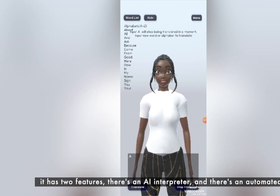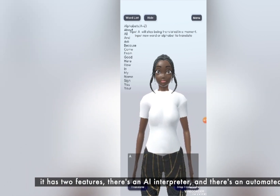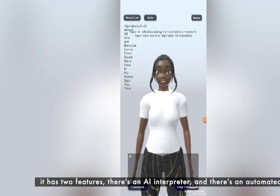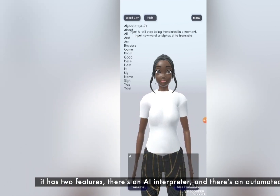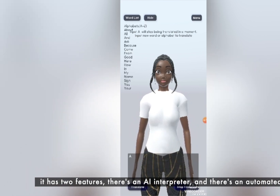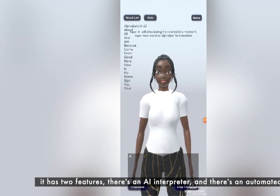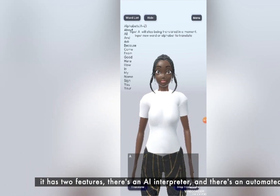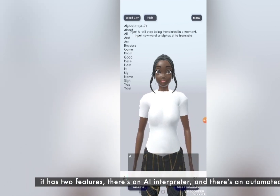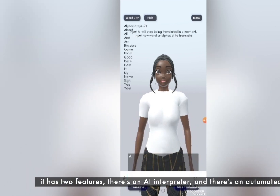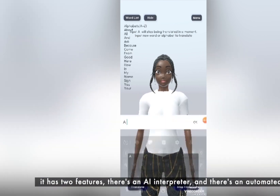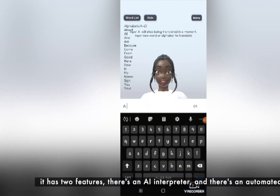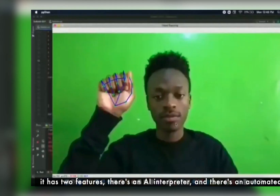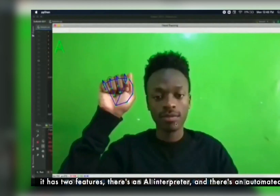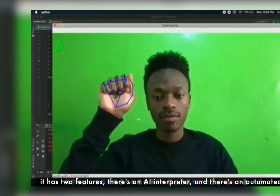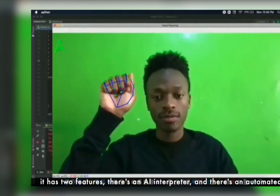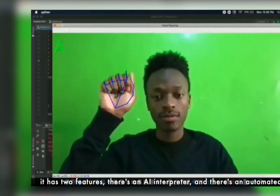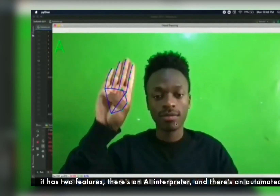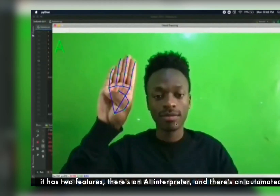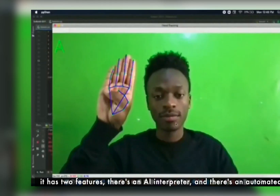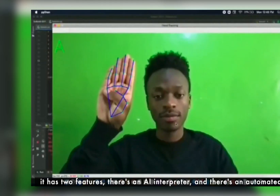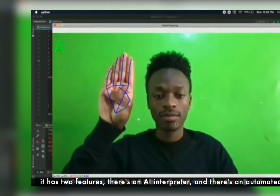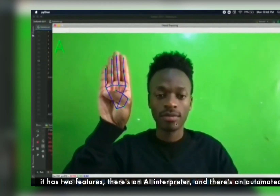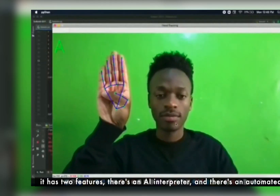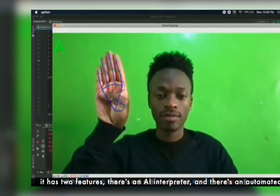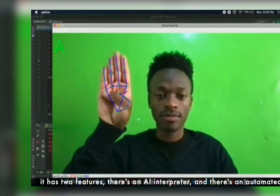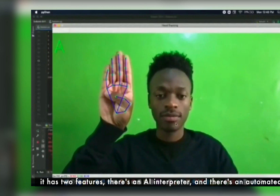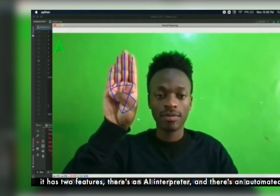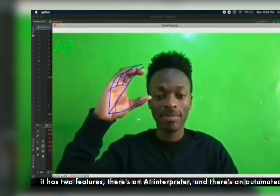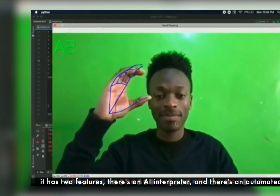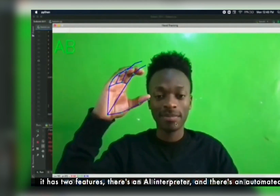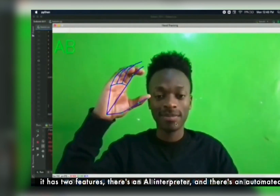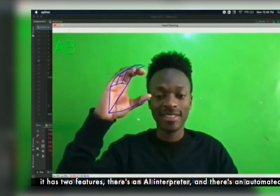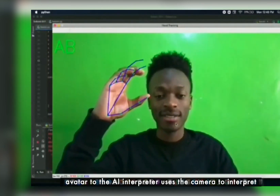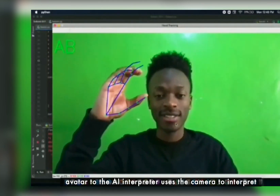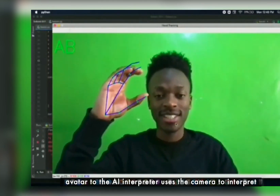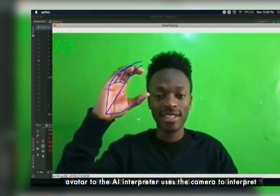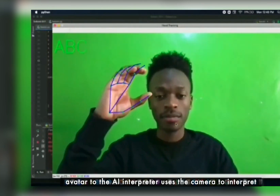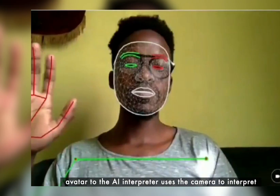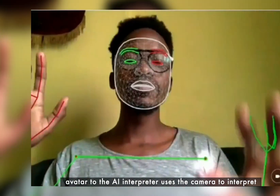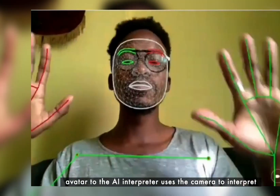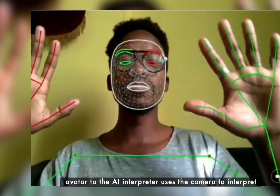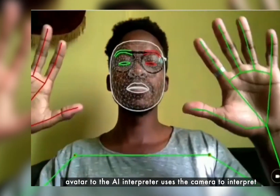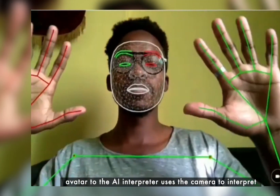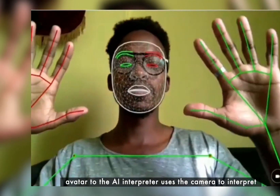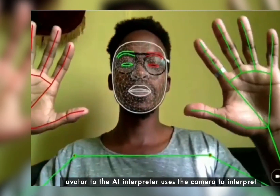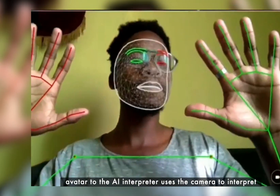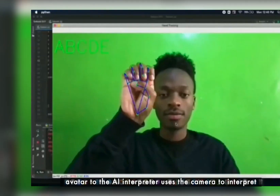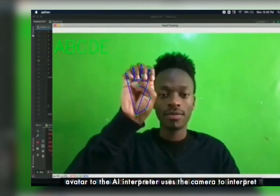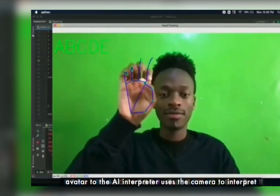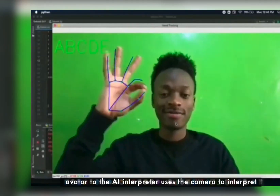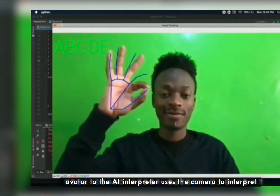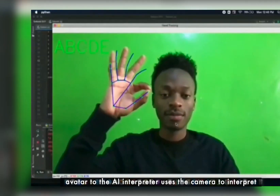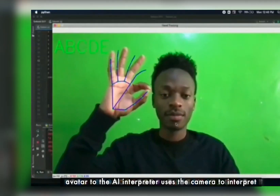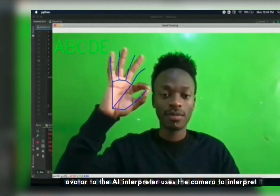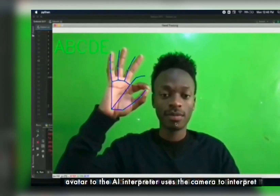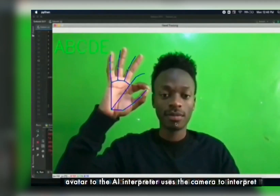is it has two features there's an AI interpreter and there's an automated avatar tool the AI interpreter